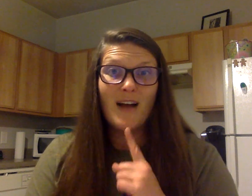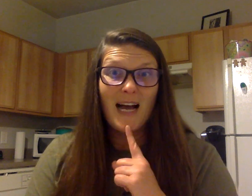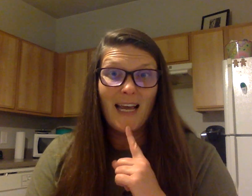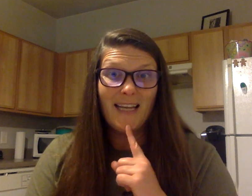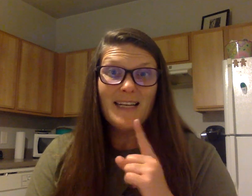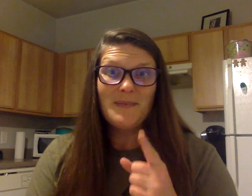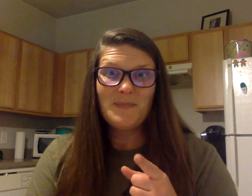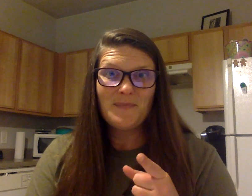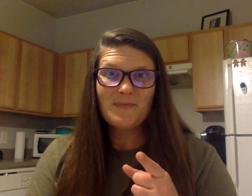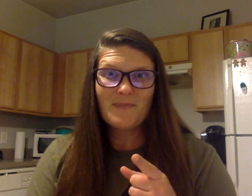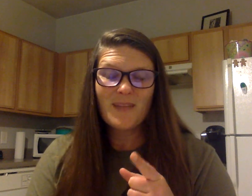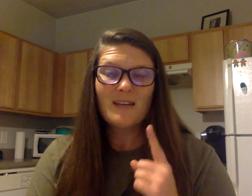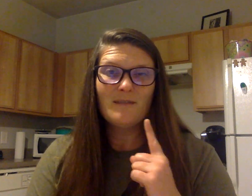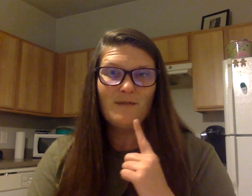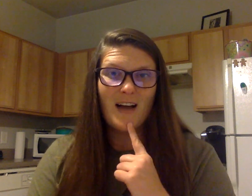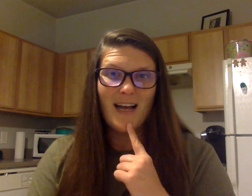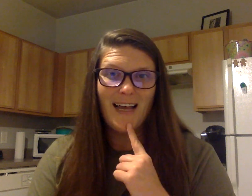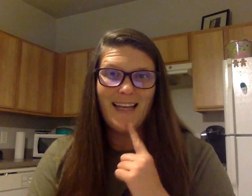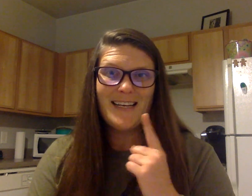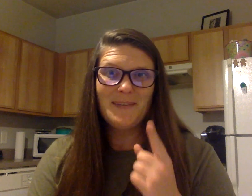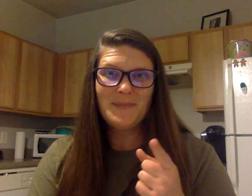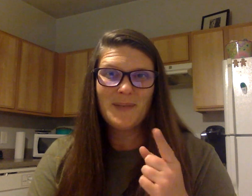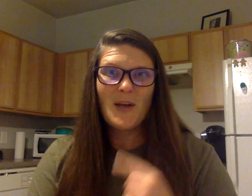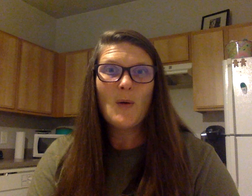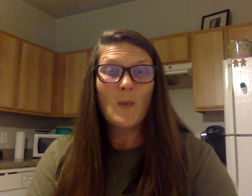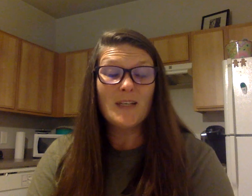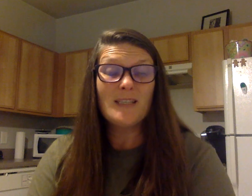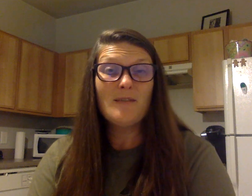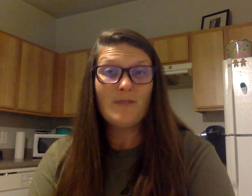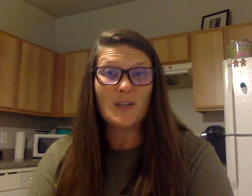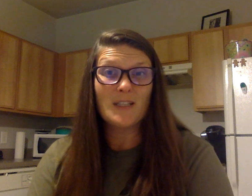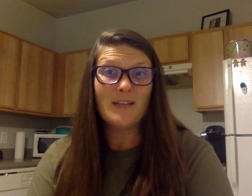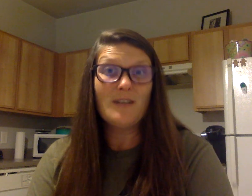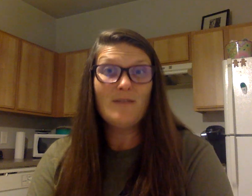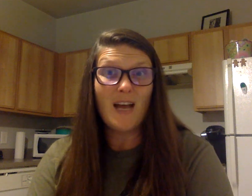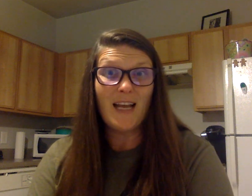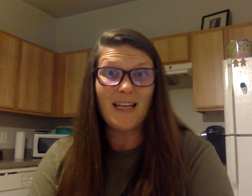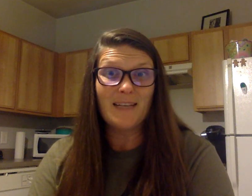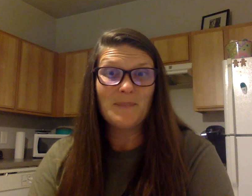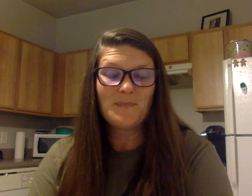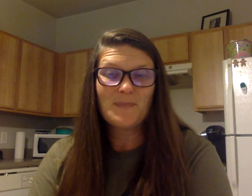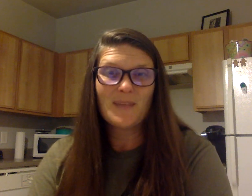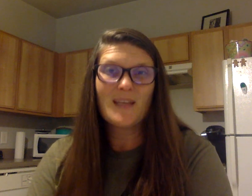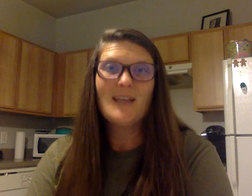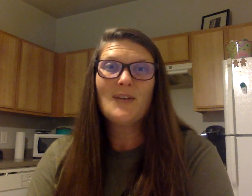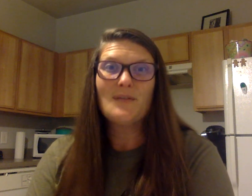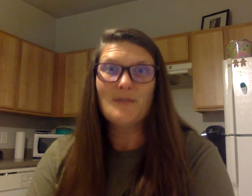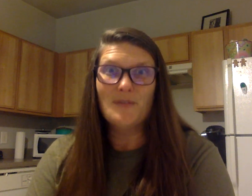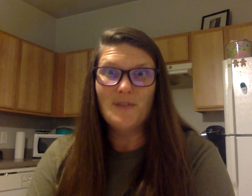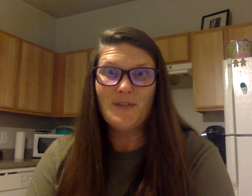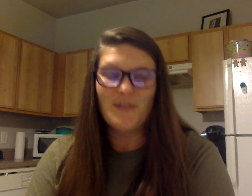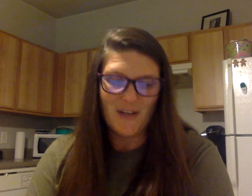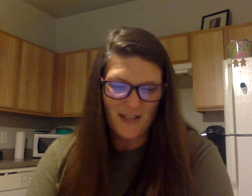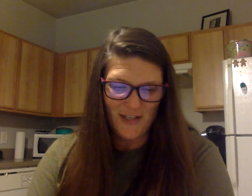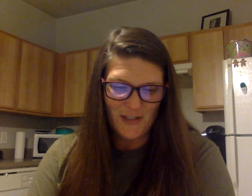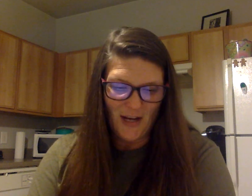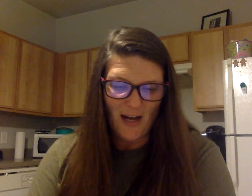Vine, vine. What's the first sound in vine? Good job.